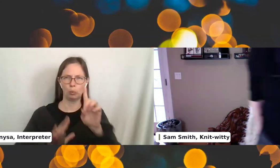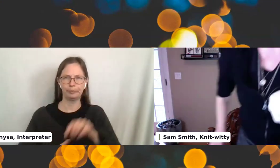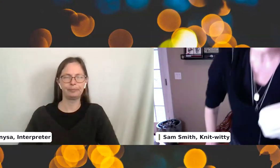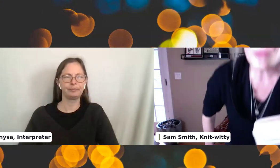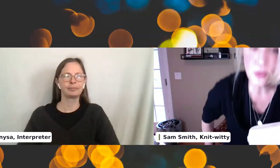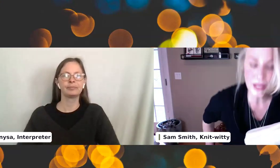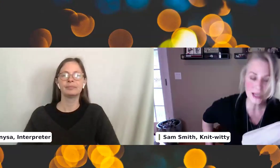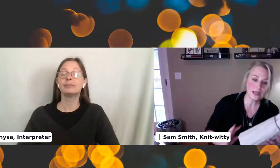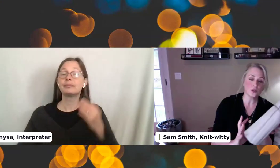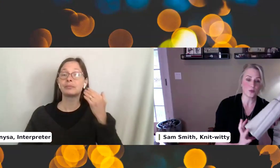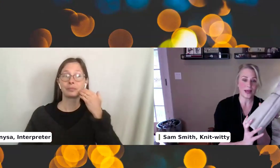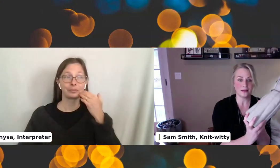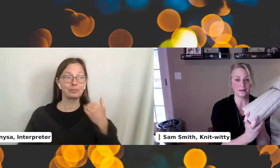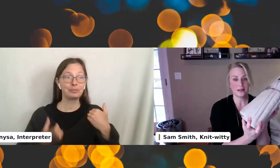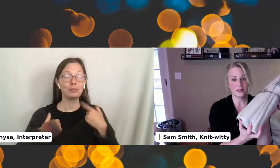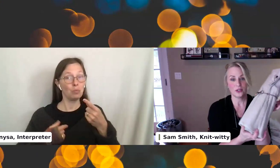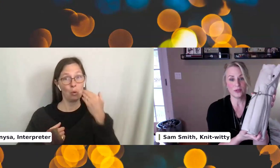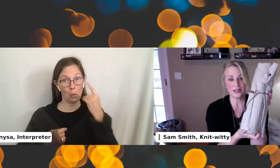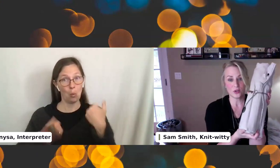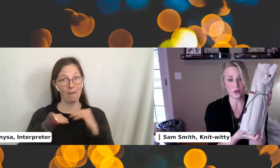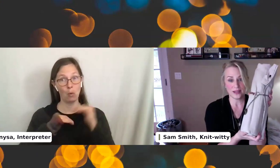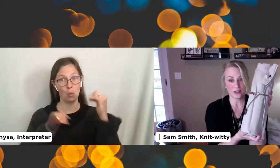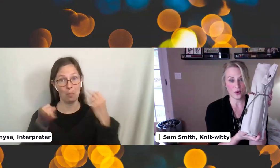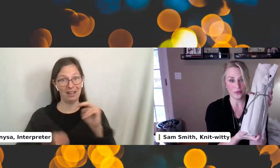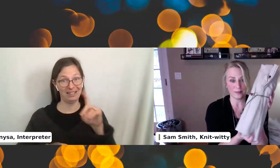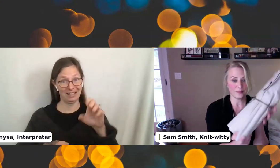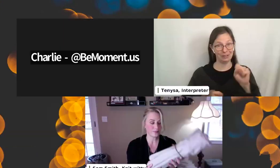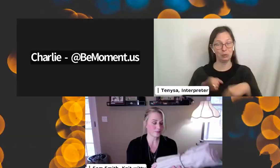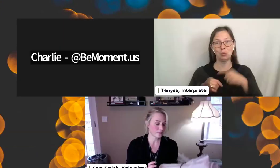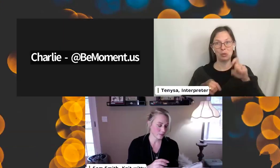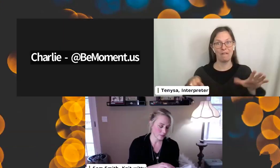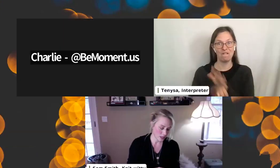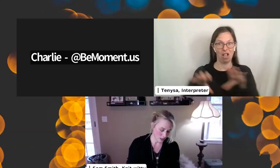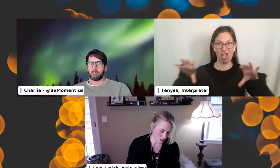You know, you have too many needles when you need this whole thing to hold them.